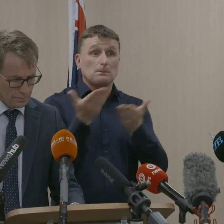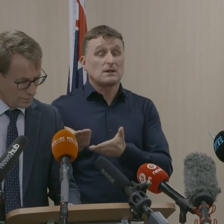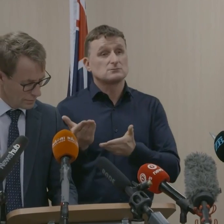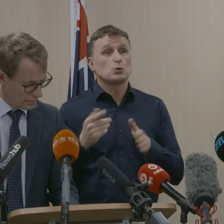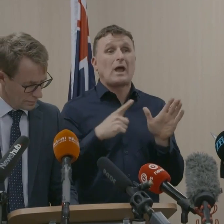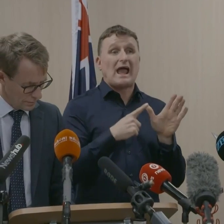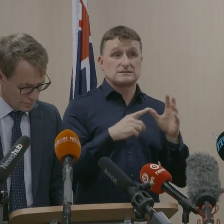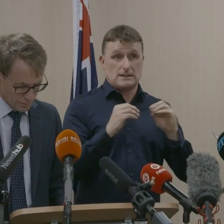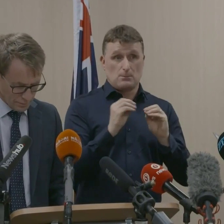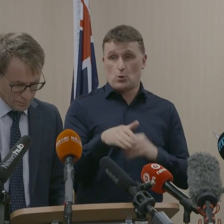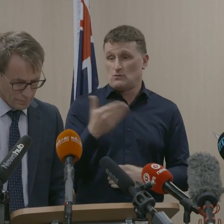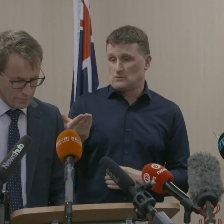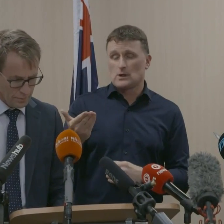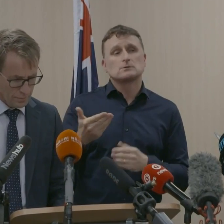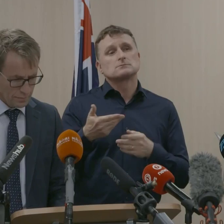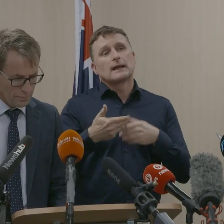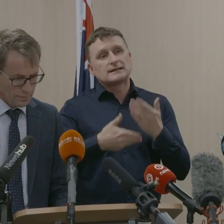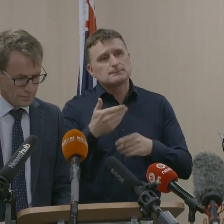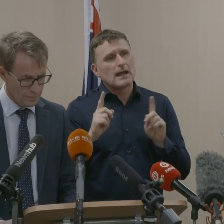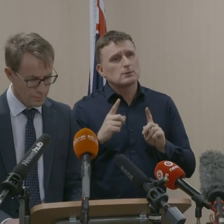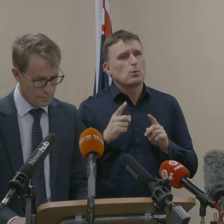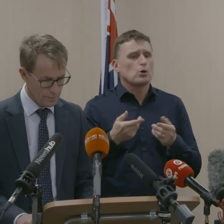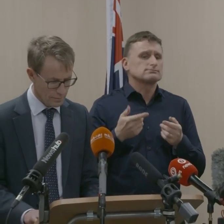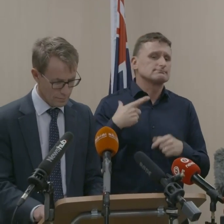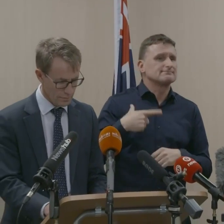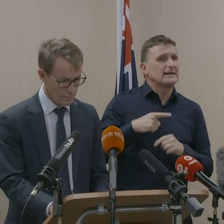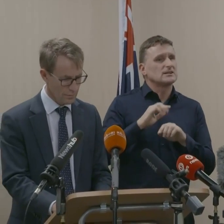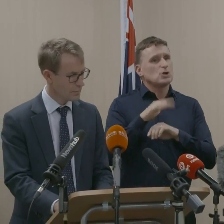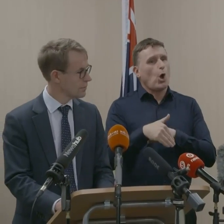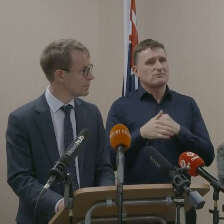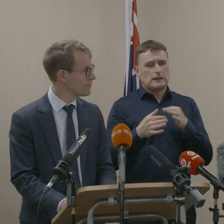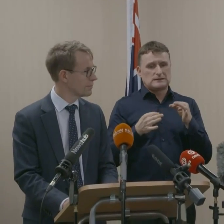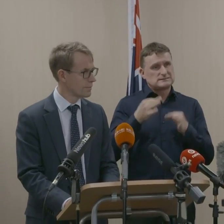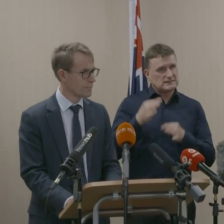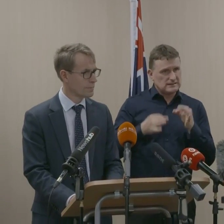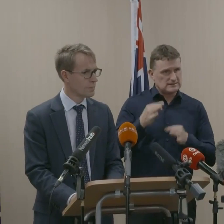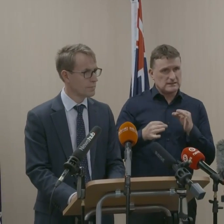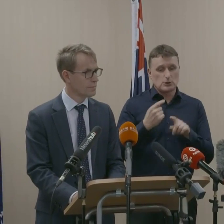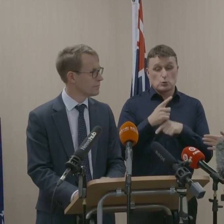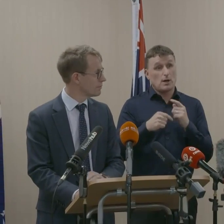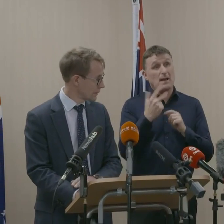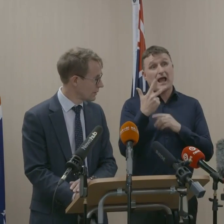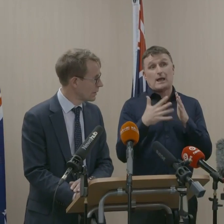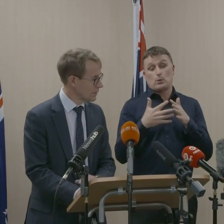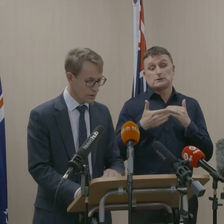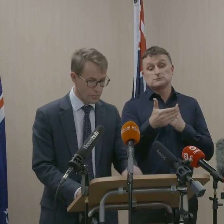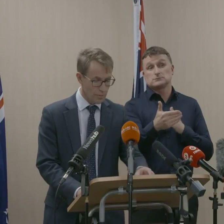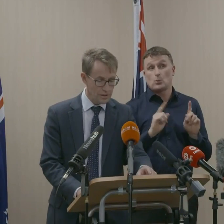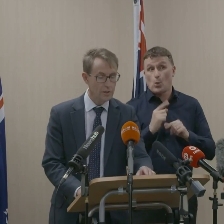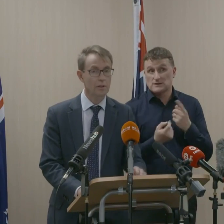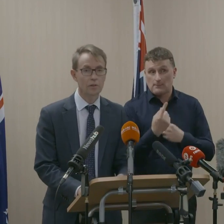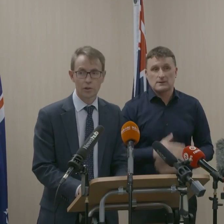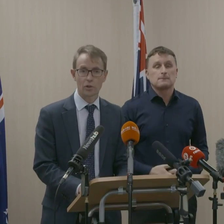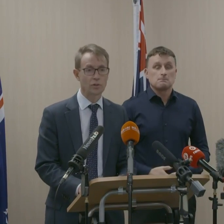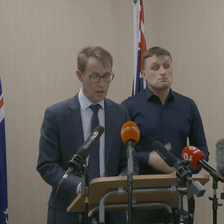health rationale behind this decision and also how we'll look in the next eight weeks to the status of Australia. Dr Bloomfield. Thank you,